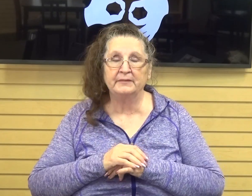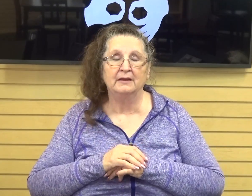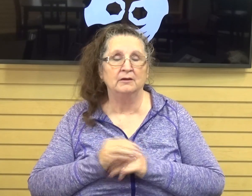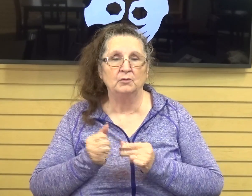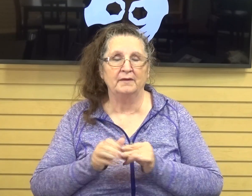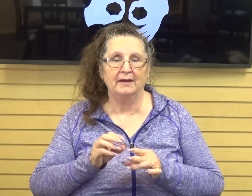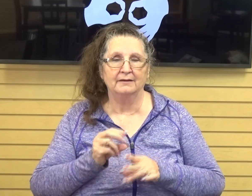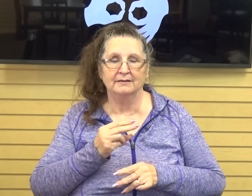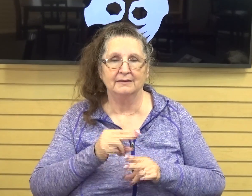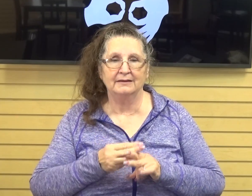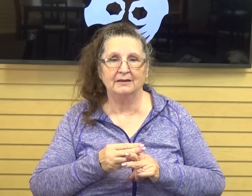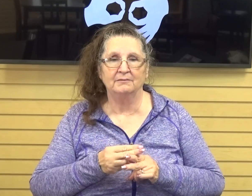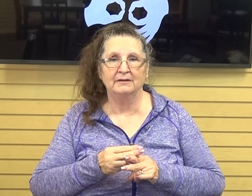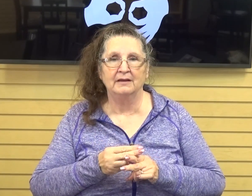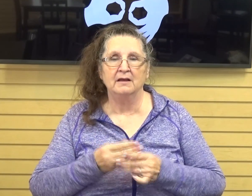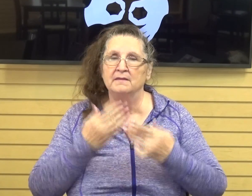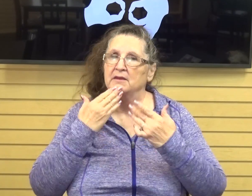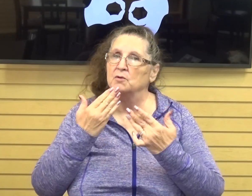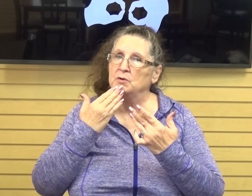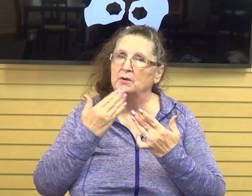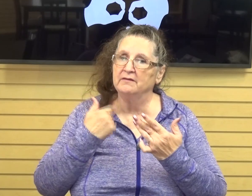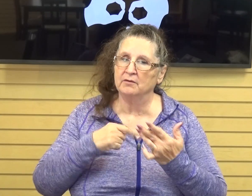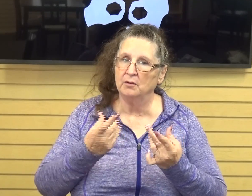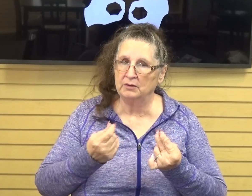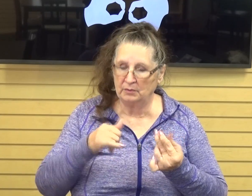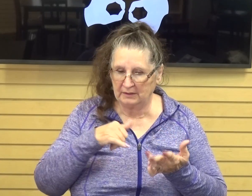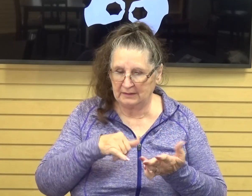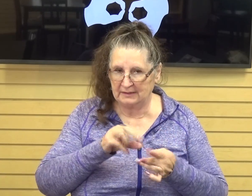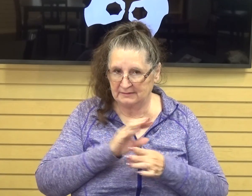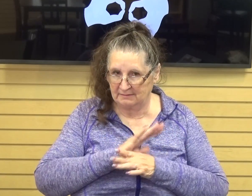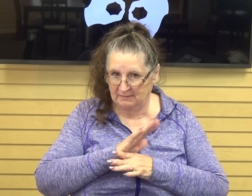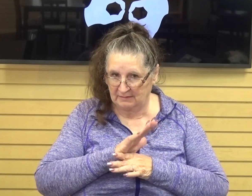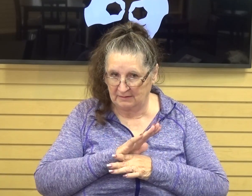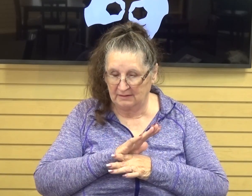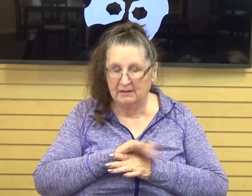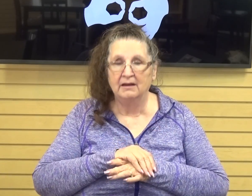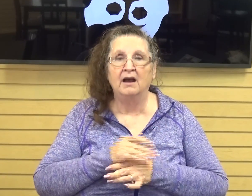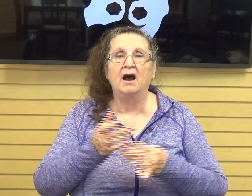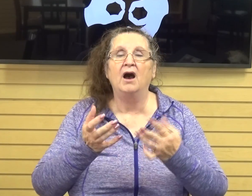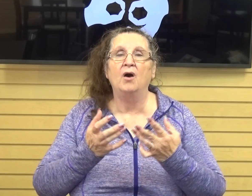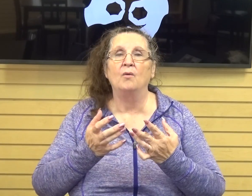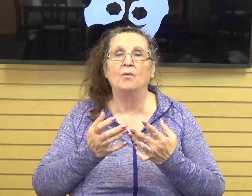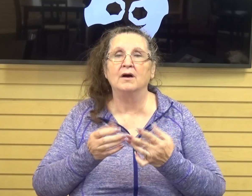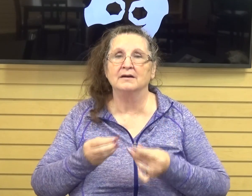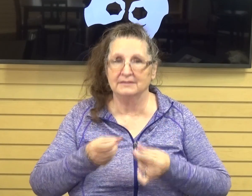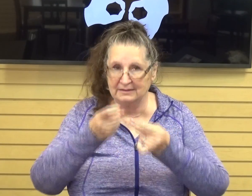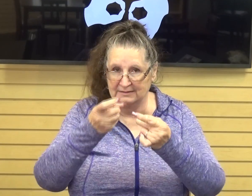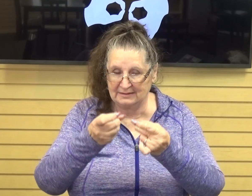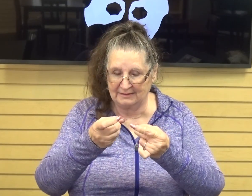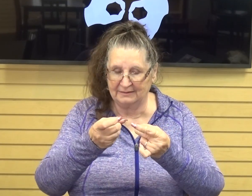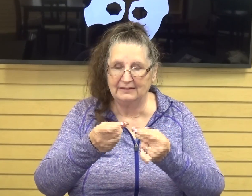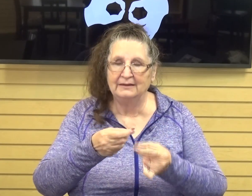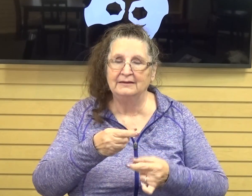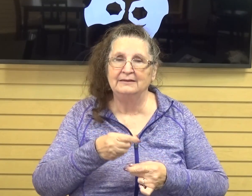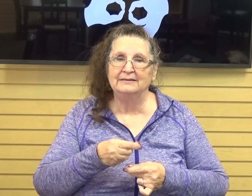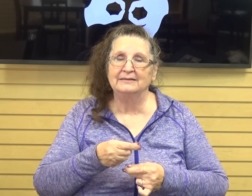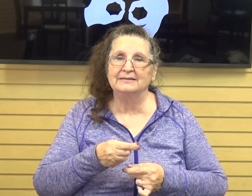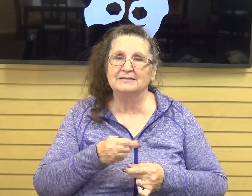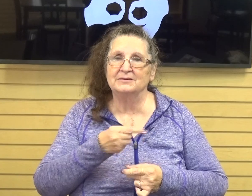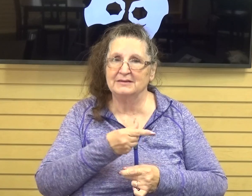really grateful that we're doing this and so I just want to pass that on to Gage and back to